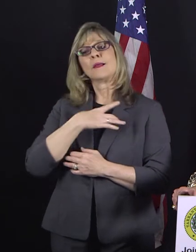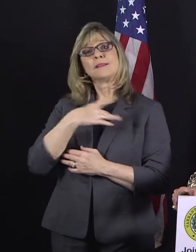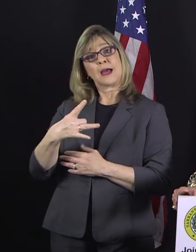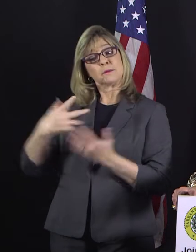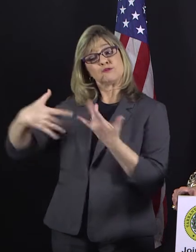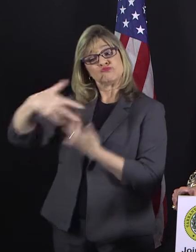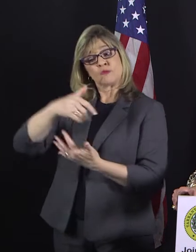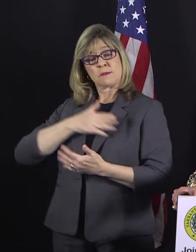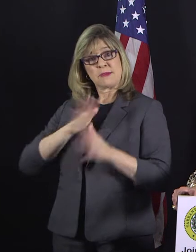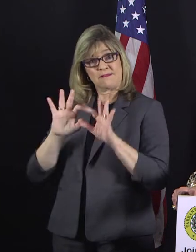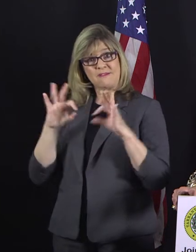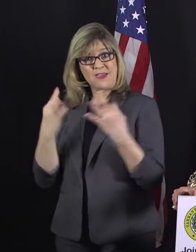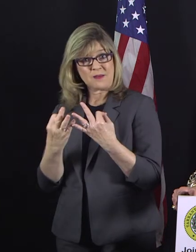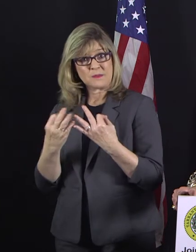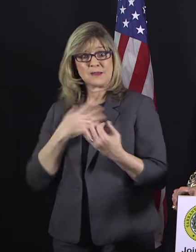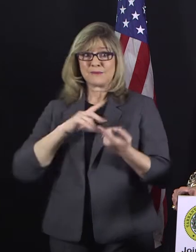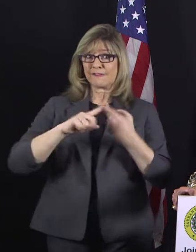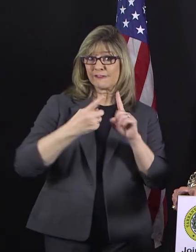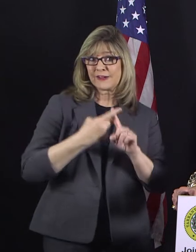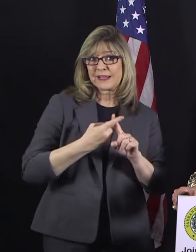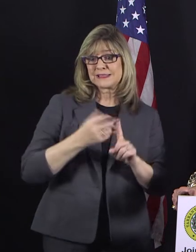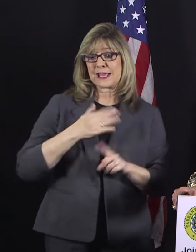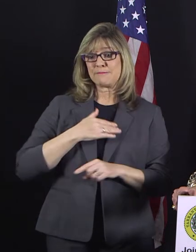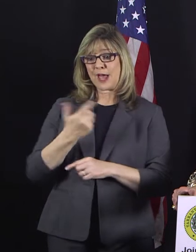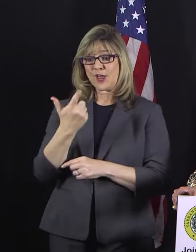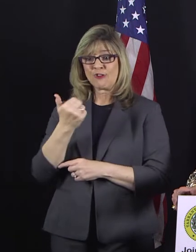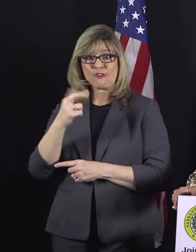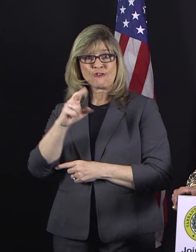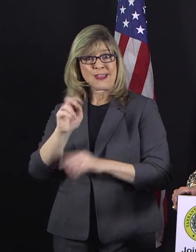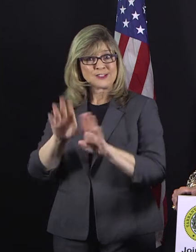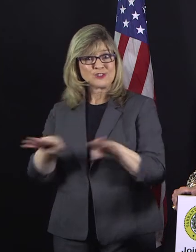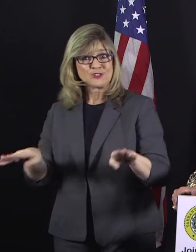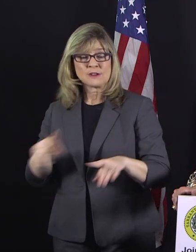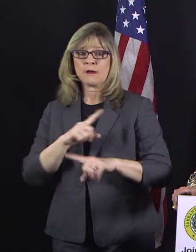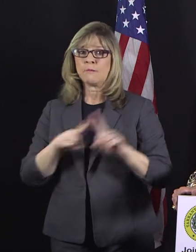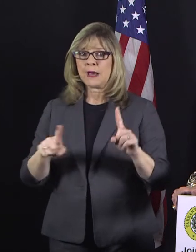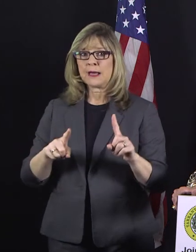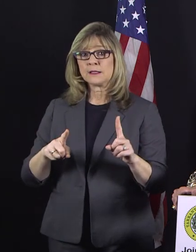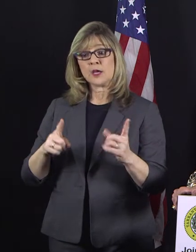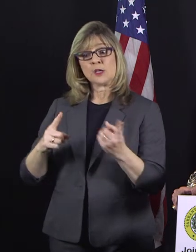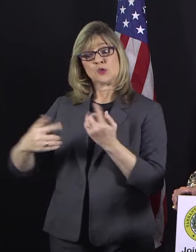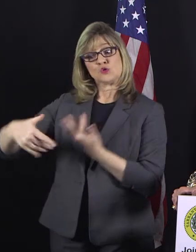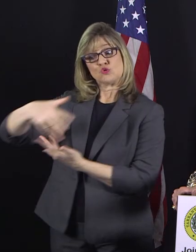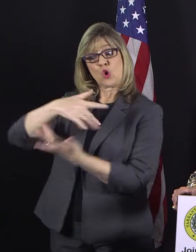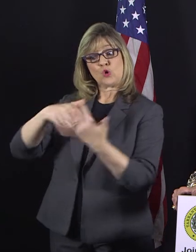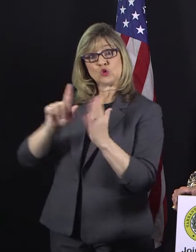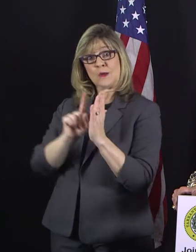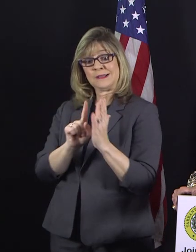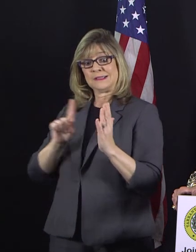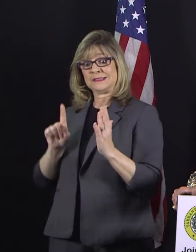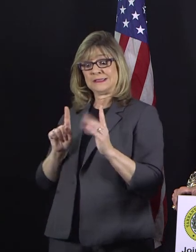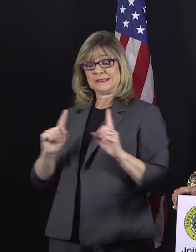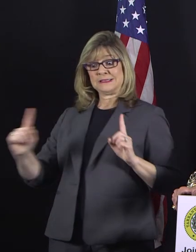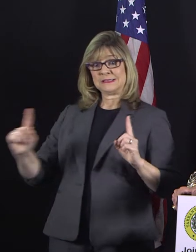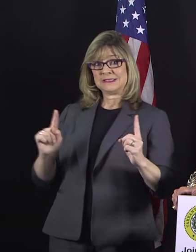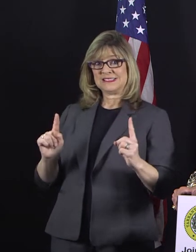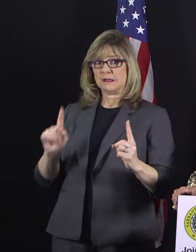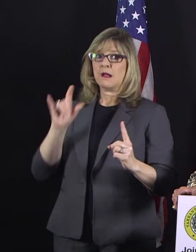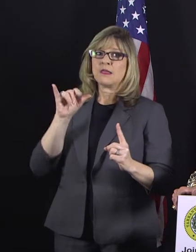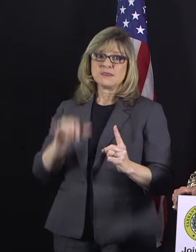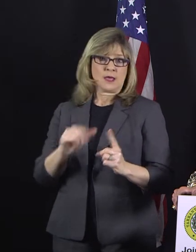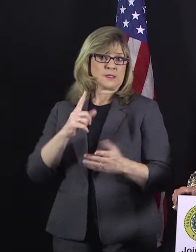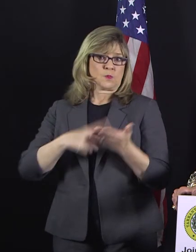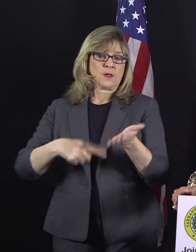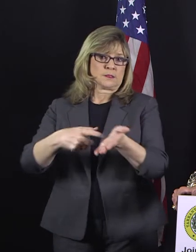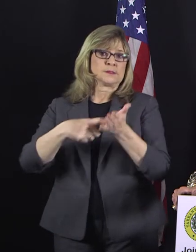with my family and my friends and my grandchildren, but social distancing is the moment we need to stop this